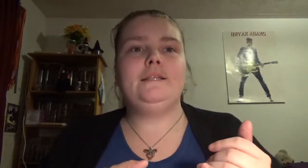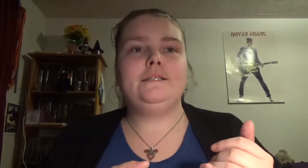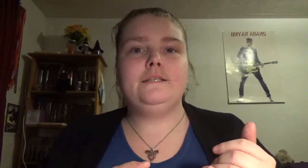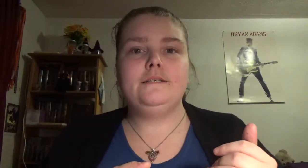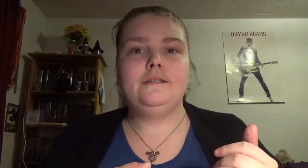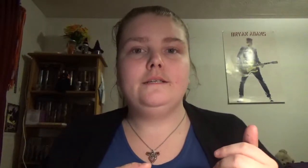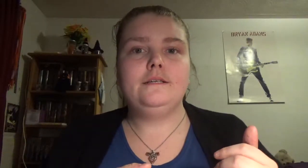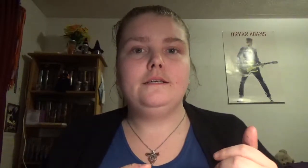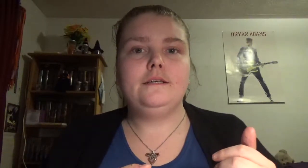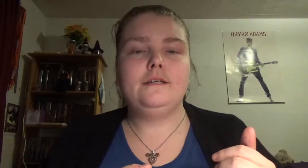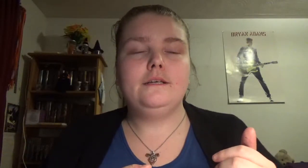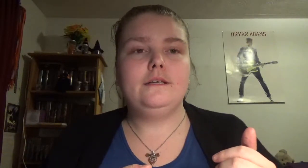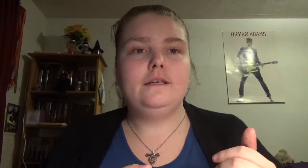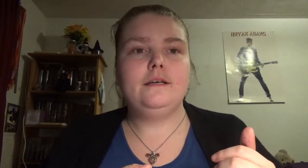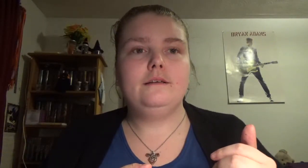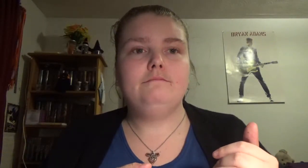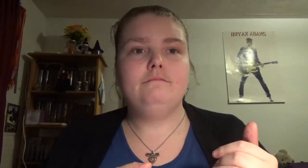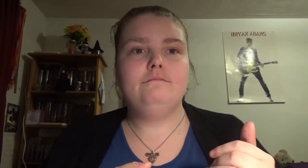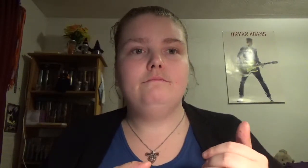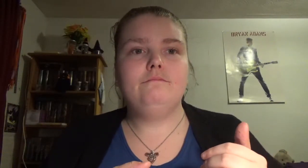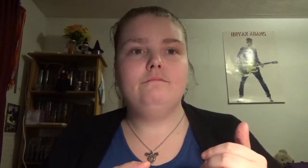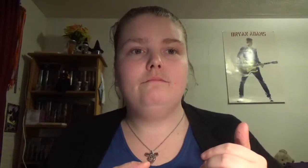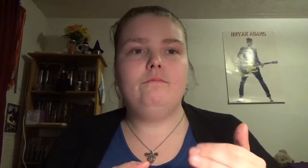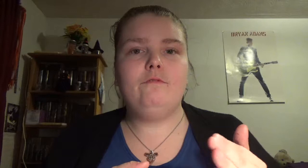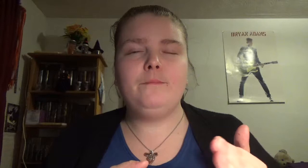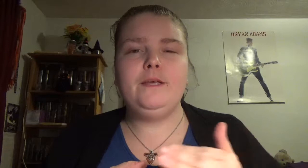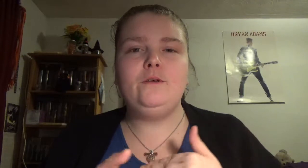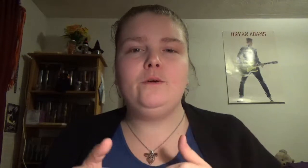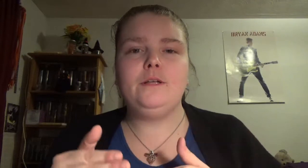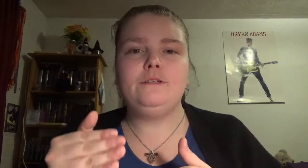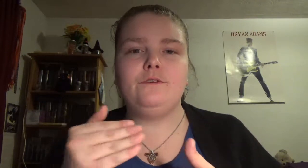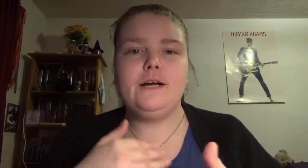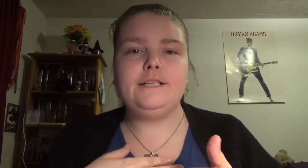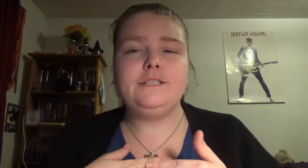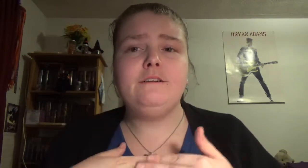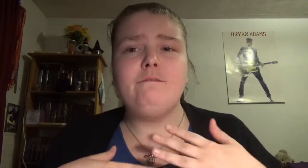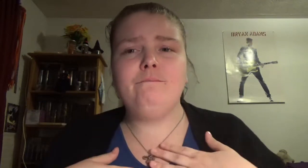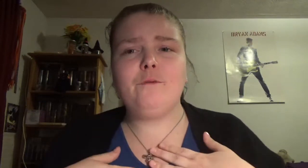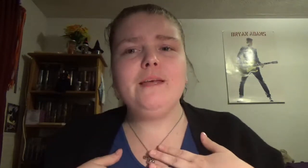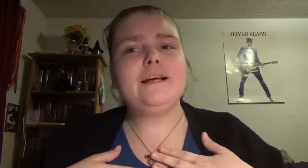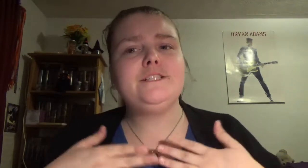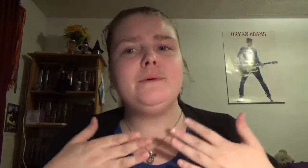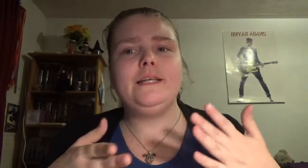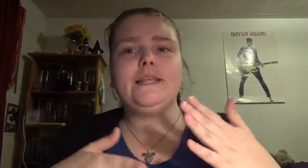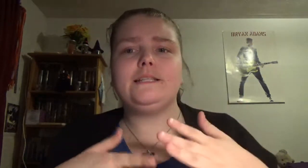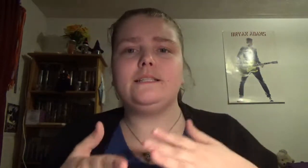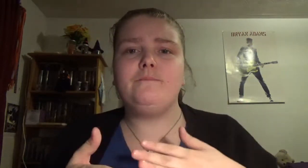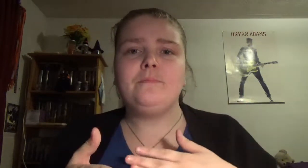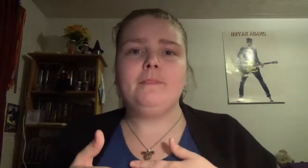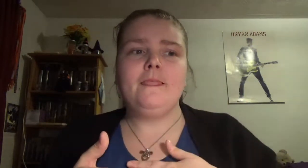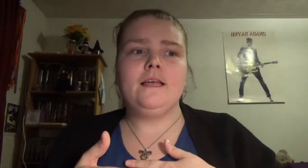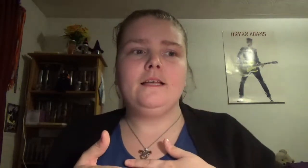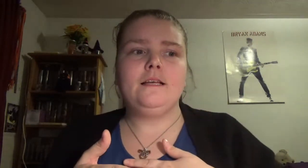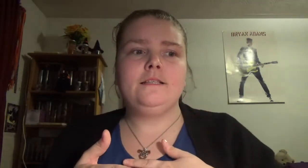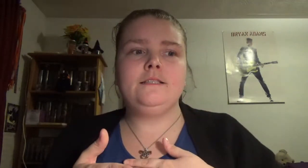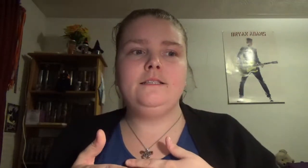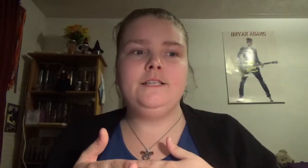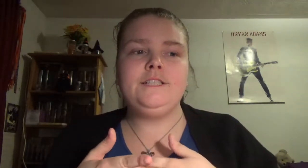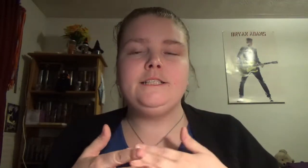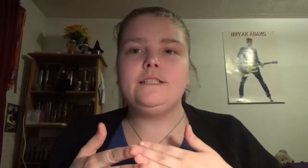for me for us for me as somebody that isn't